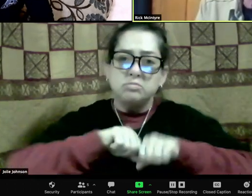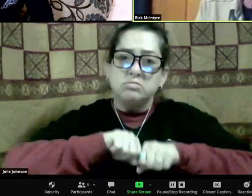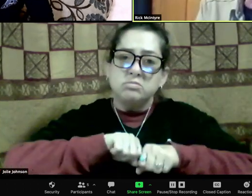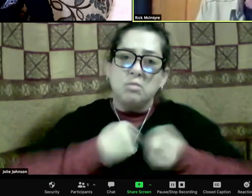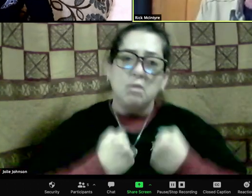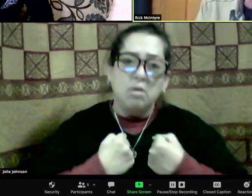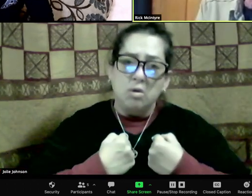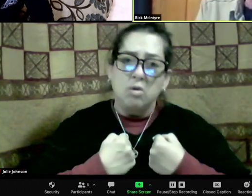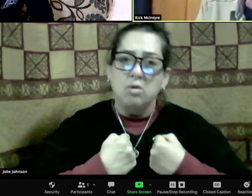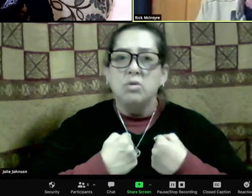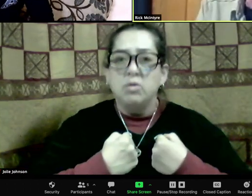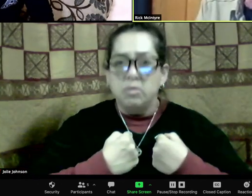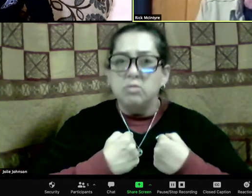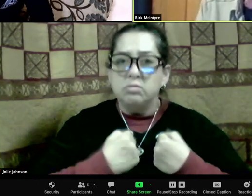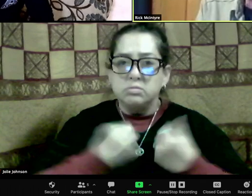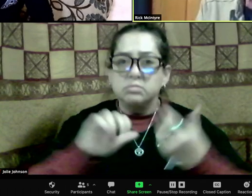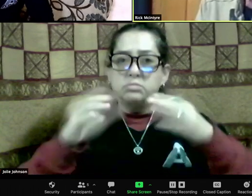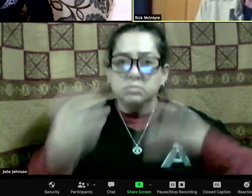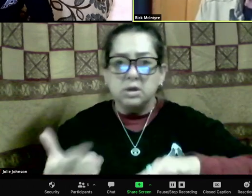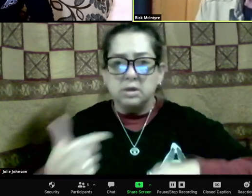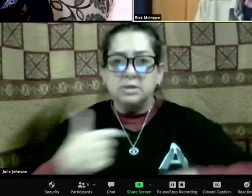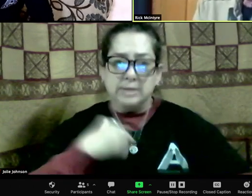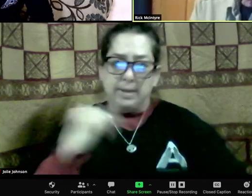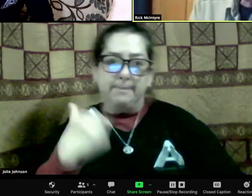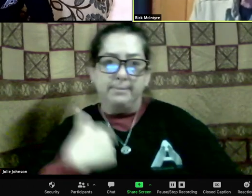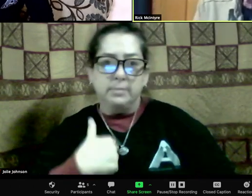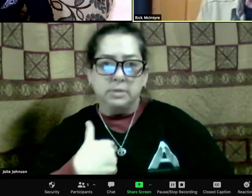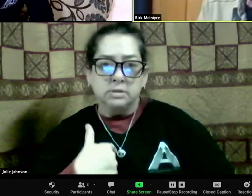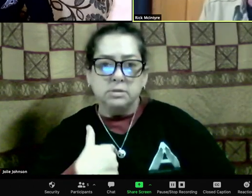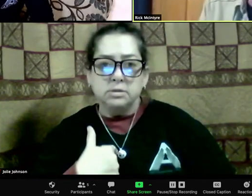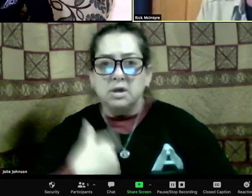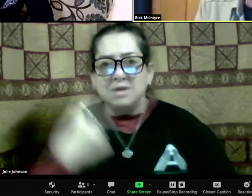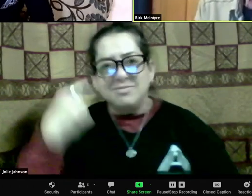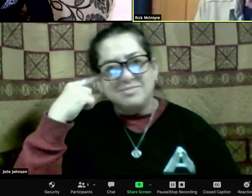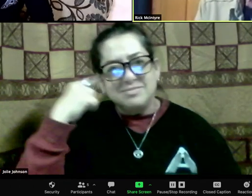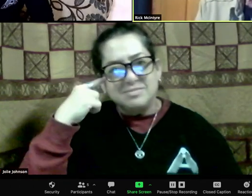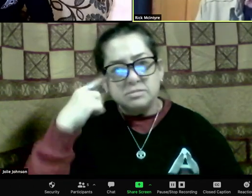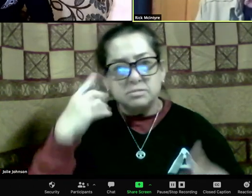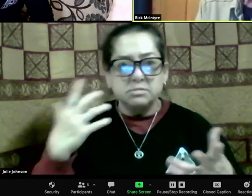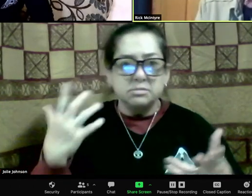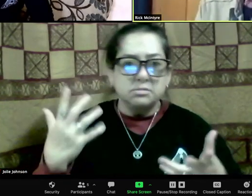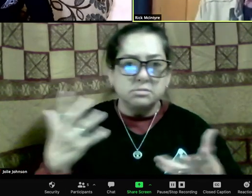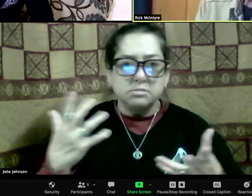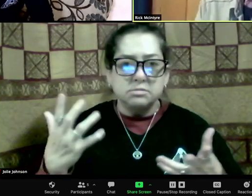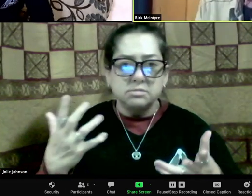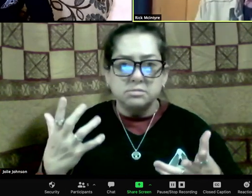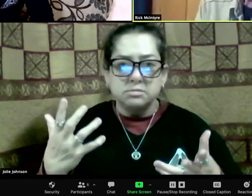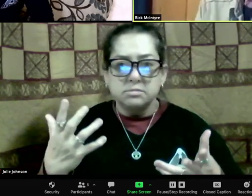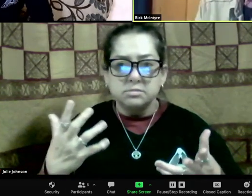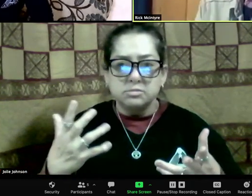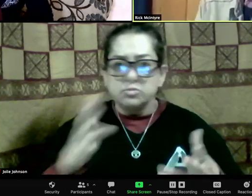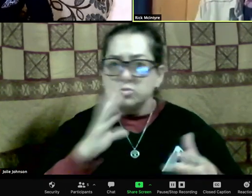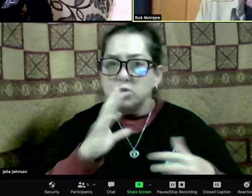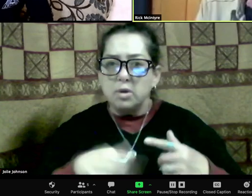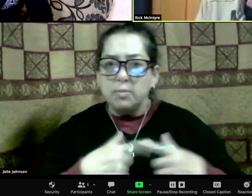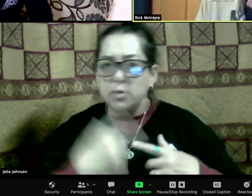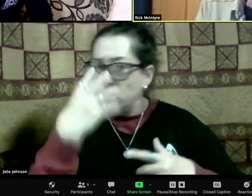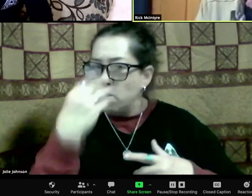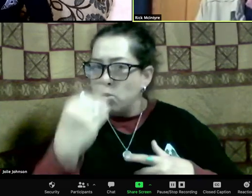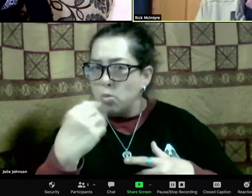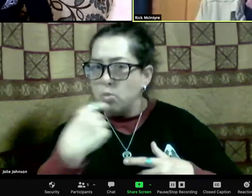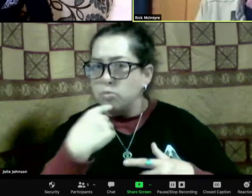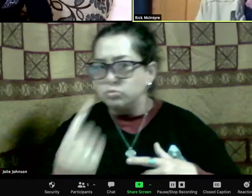It wasn't the intellectuals. It wasn't the logical arguments. It was those stories that were based on real people.